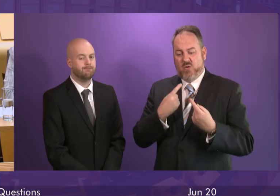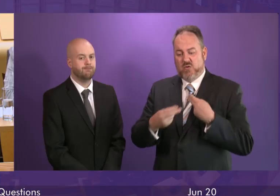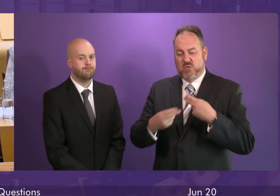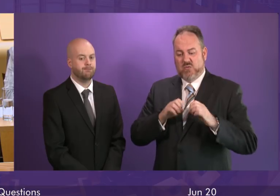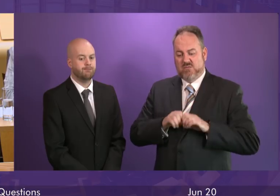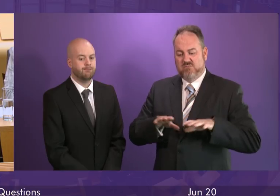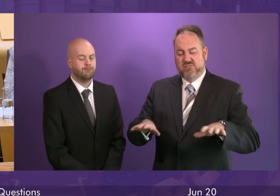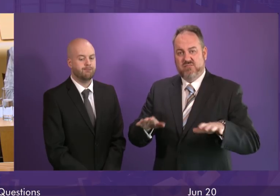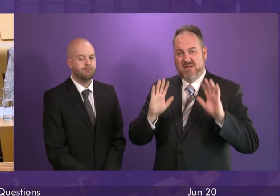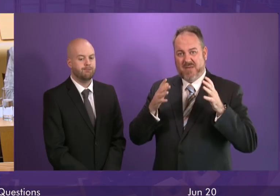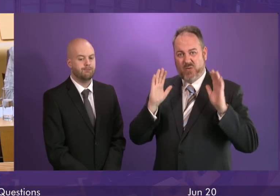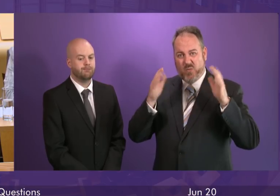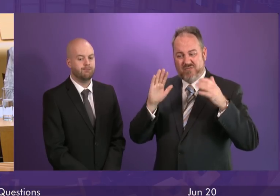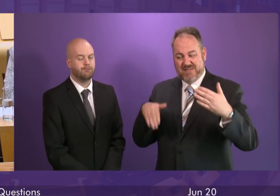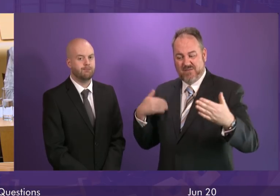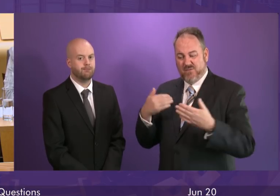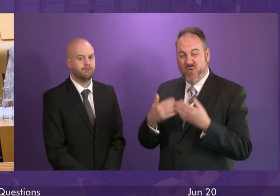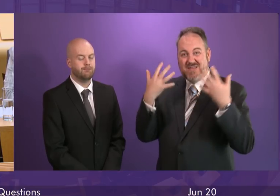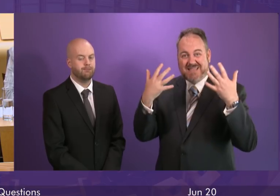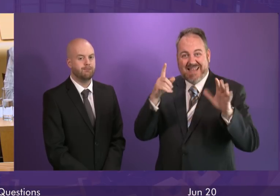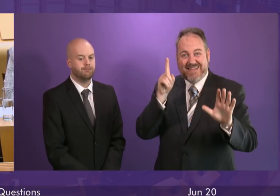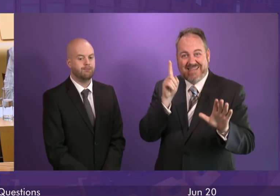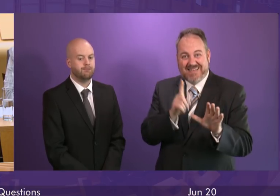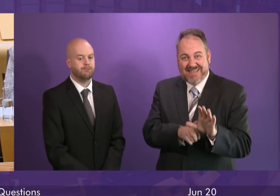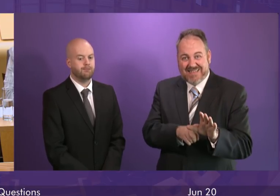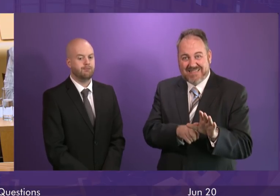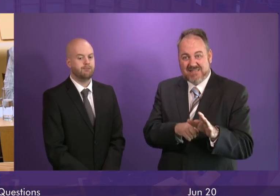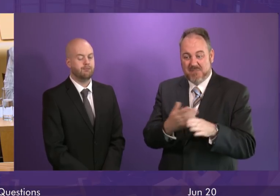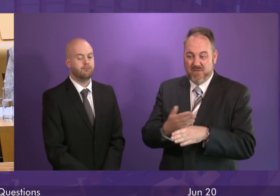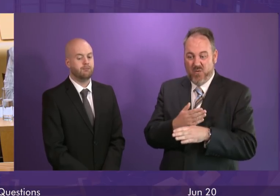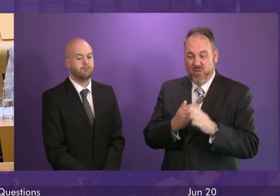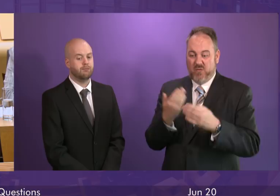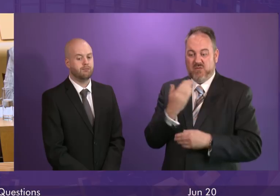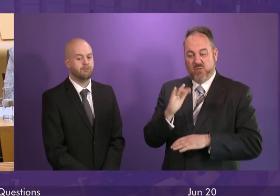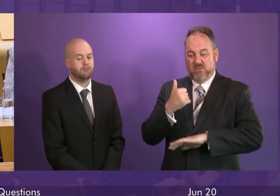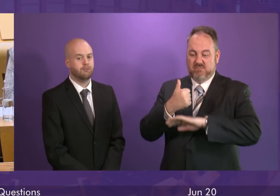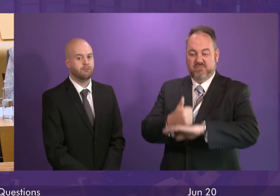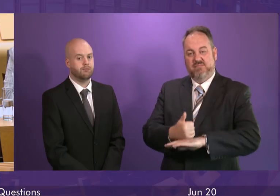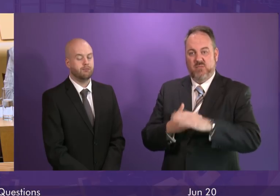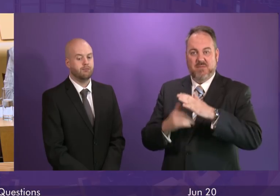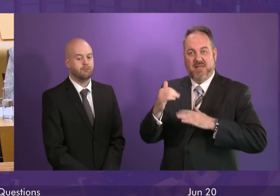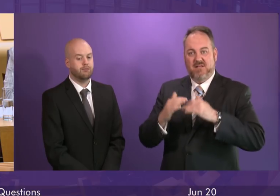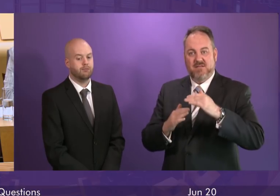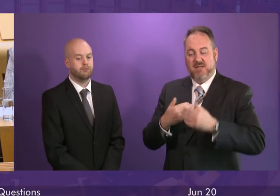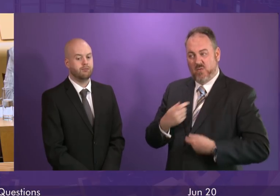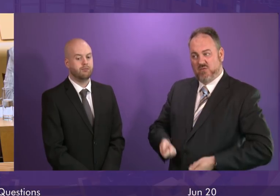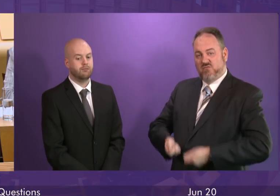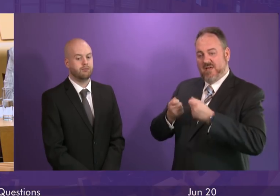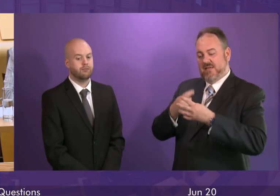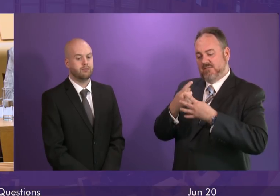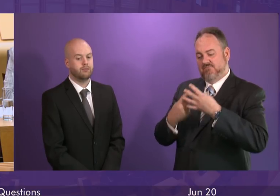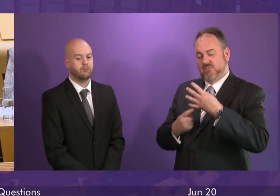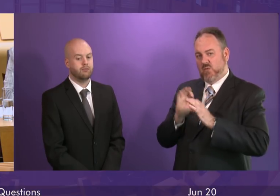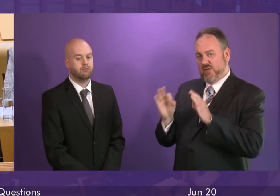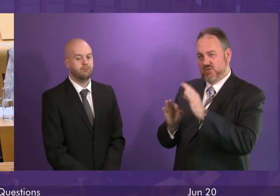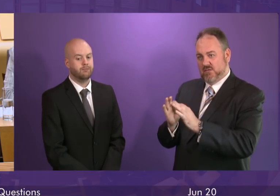raised a decade ago before the schools were built. I'd like to examine some of the practical issues with the First Minister today. Will the Scottish